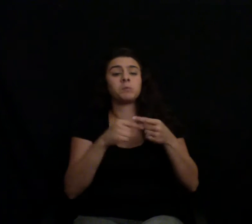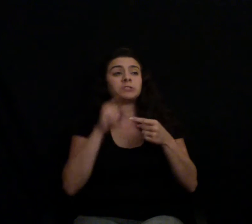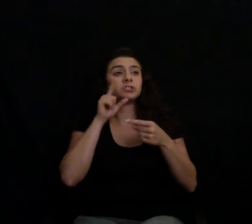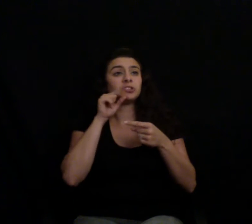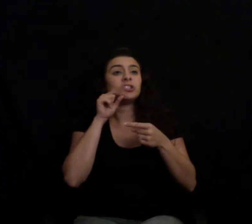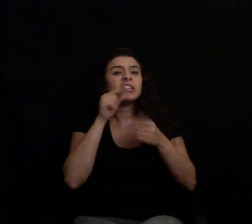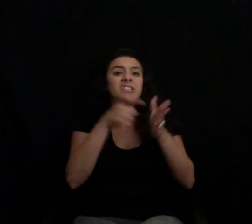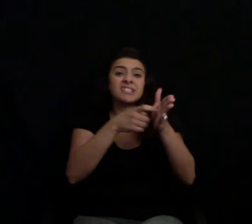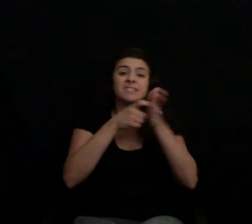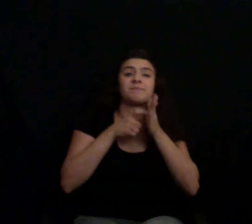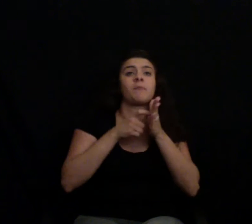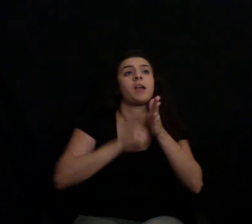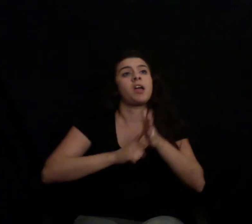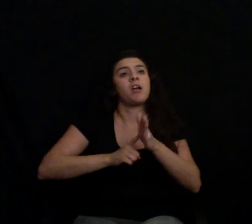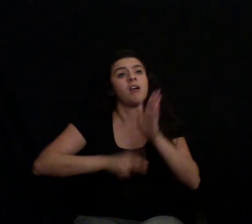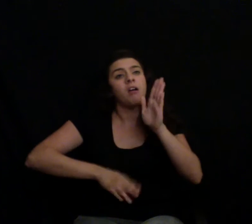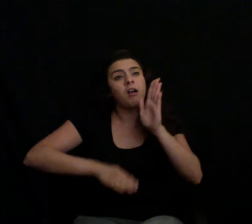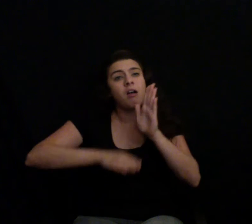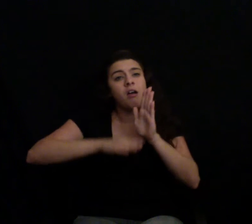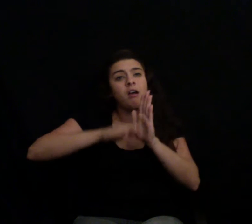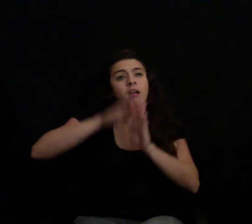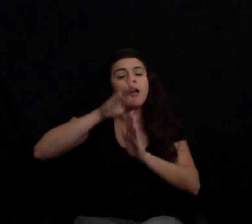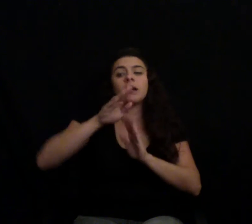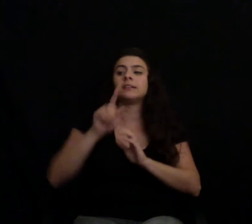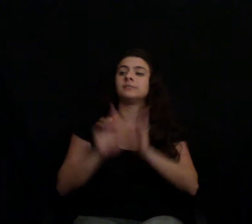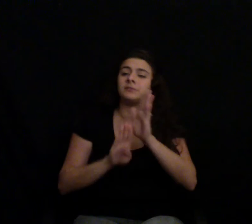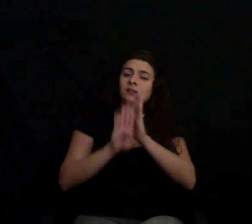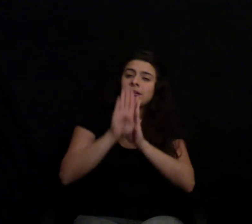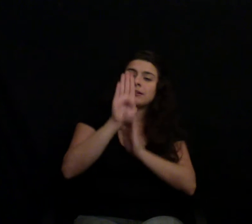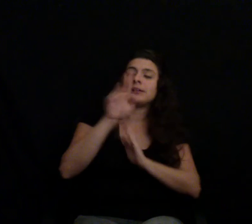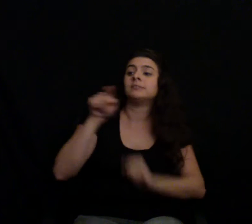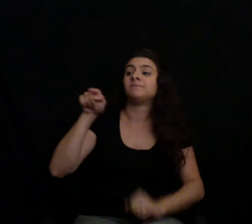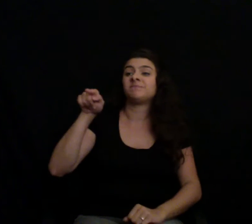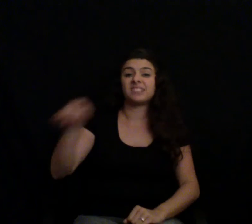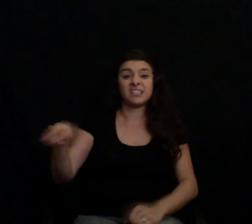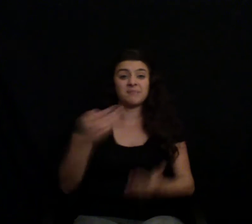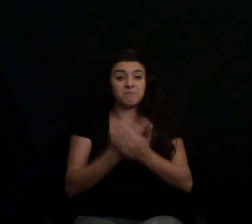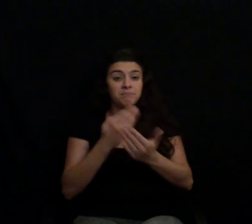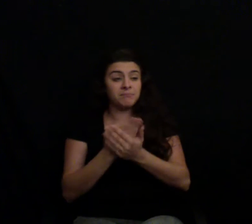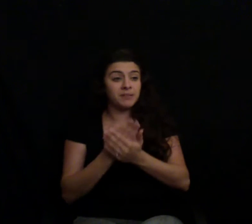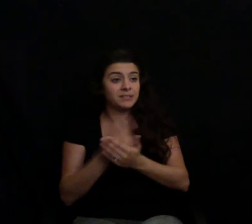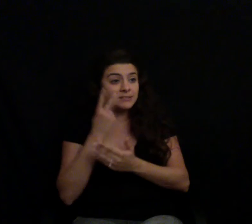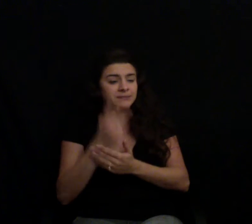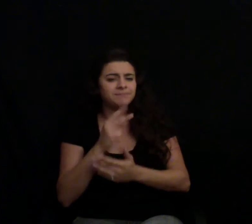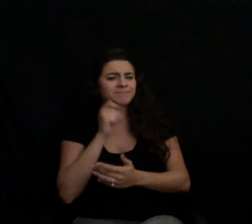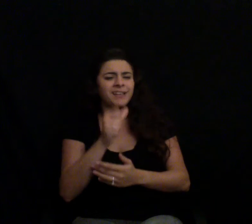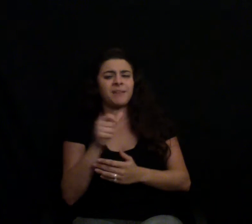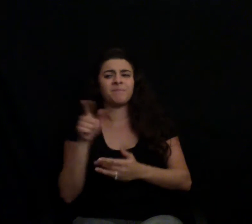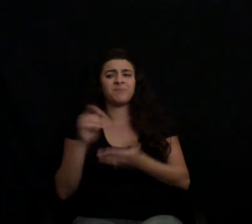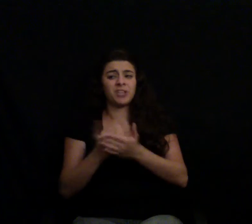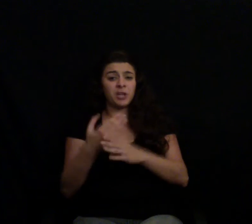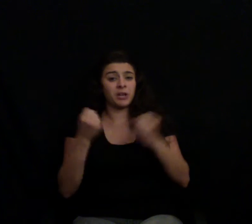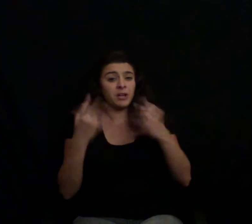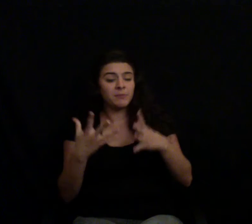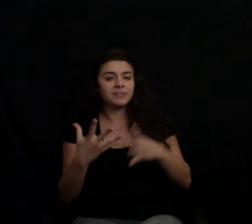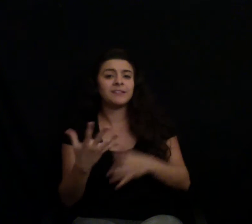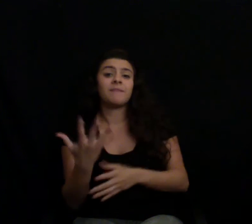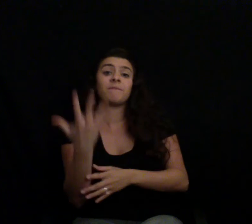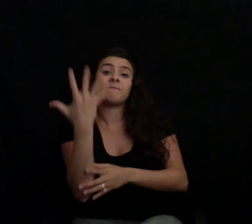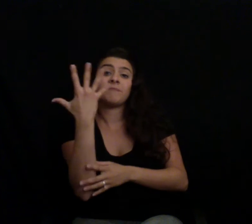isn't seeing much of that money. He makes the industry standard, which is about 5 cents per pound. According to the U.S. of Agriculture,